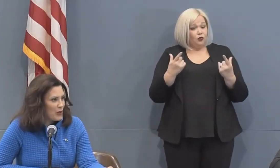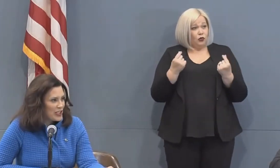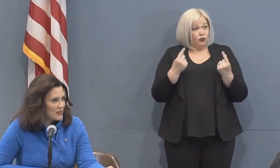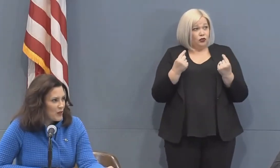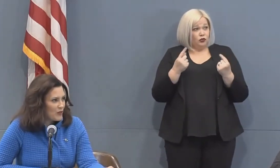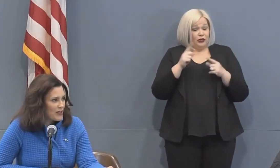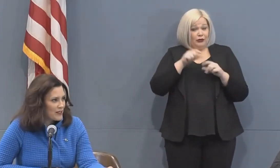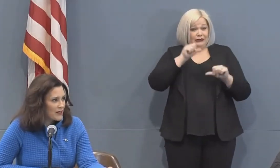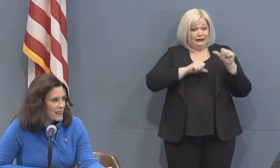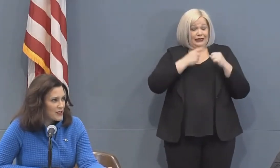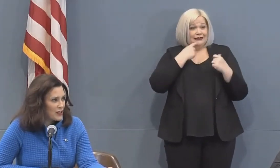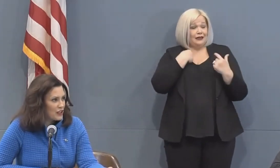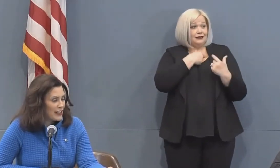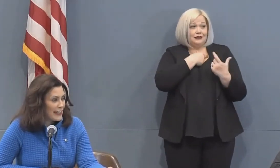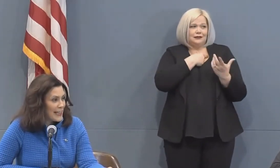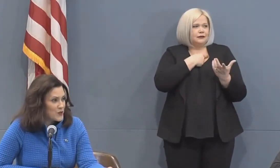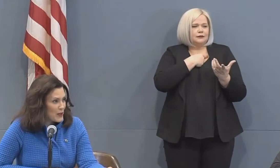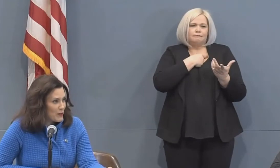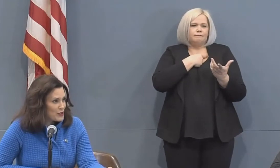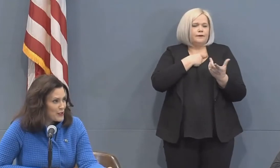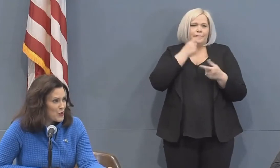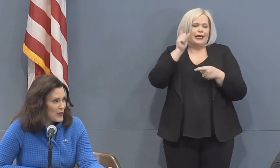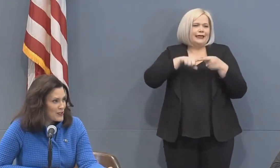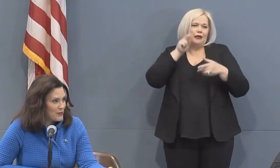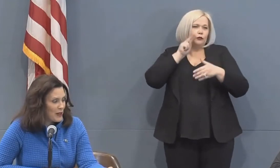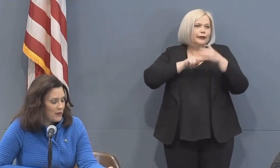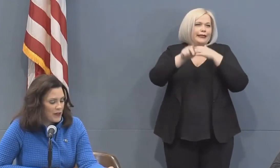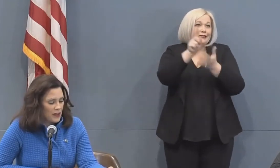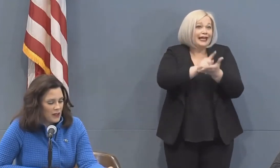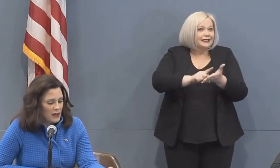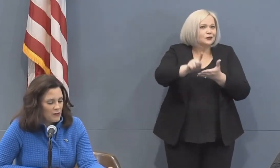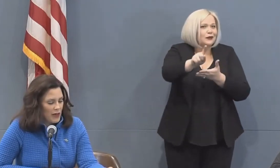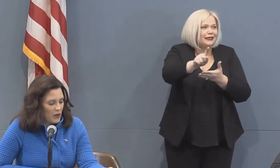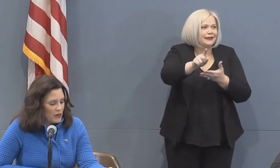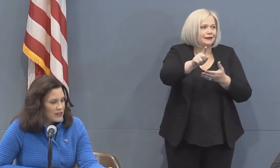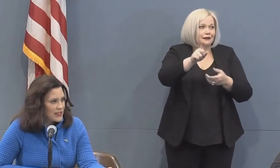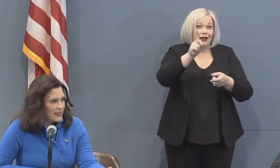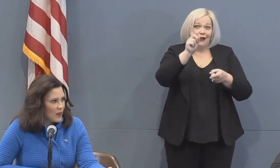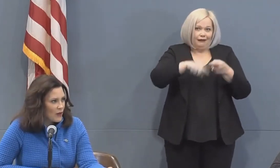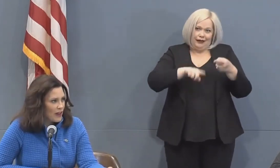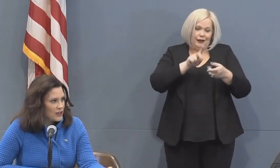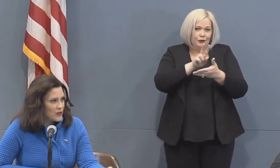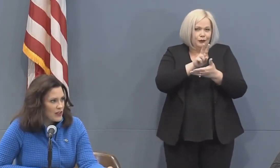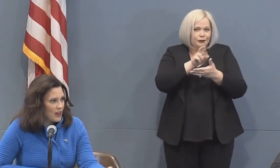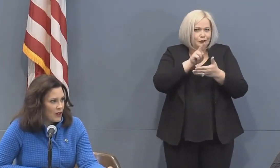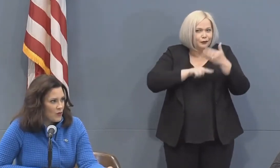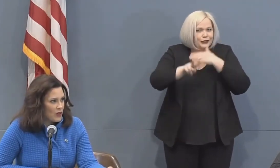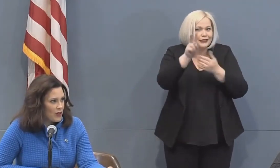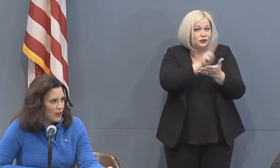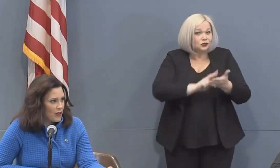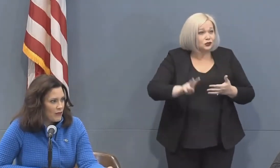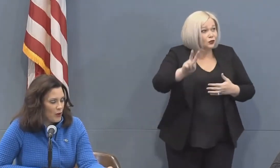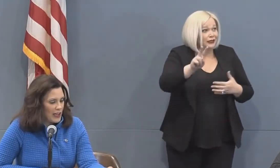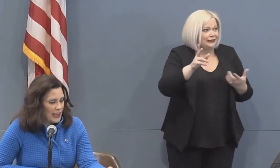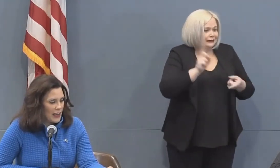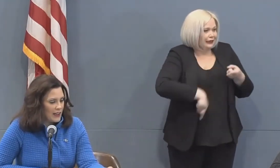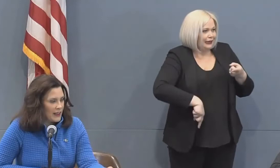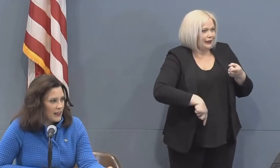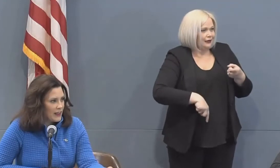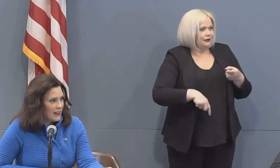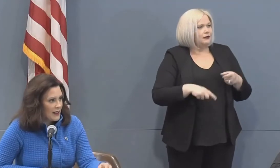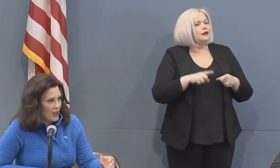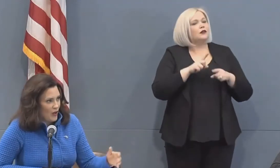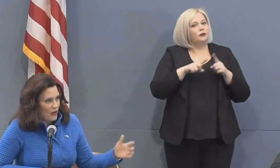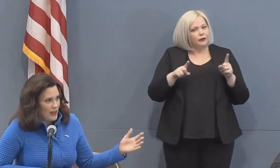us I can't predict what things are going to look like next week much less two weeks from now but I will say that we are doing the hard work of bringing